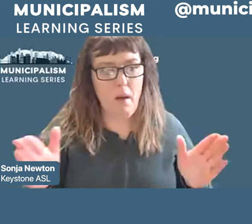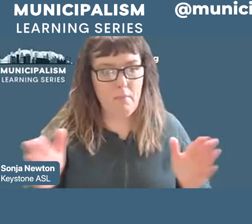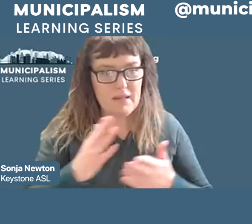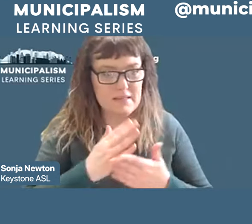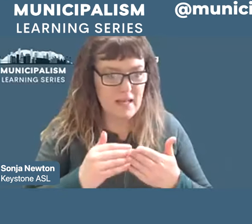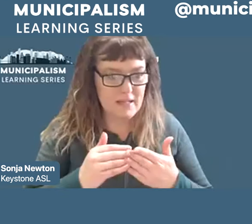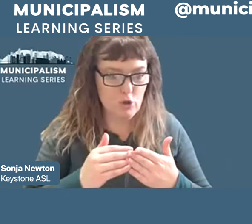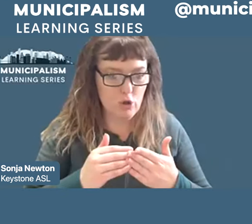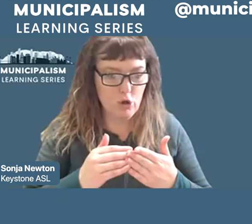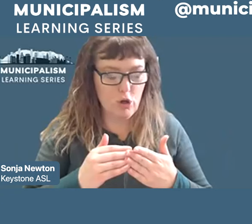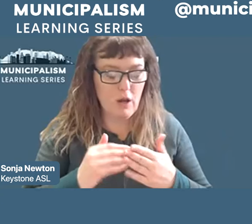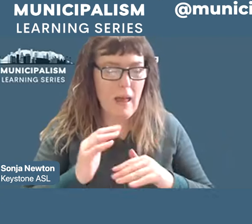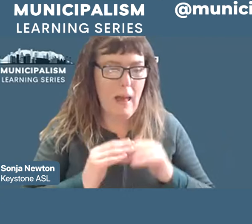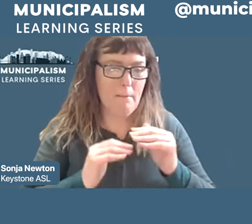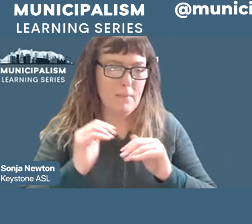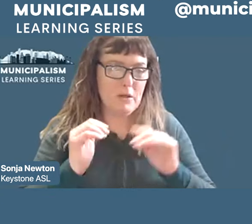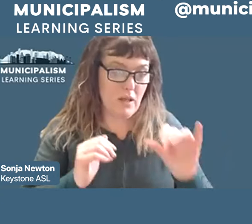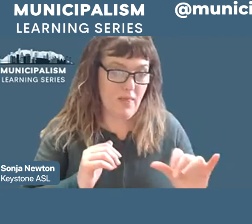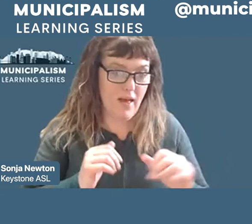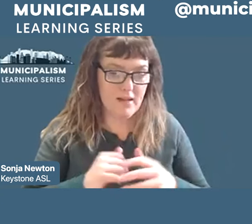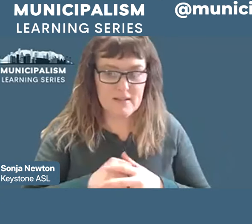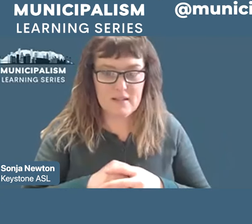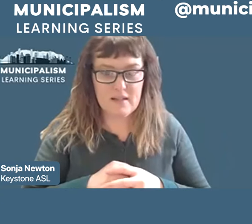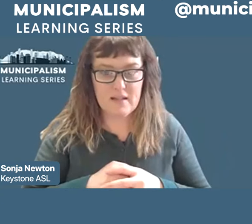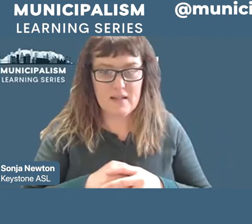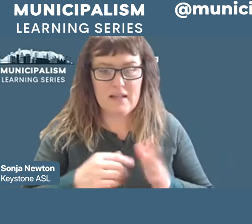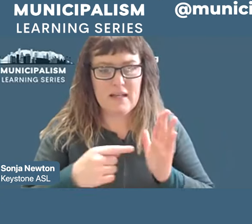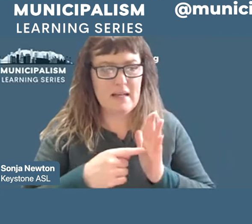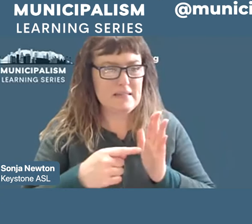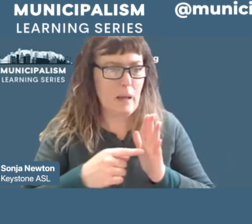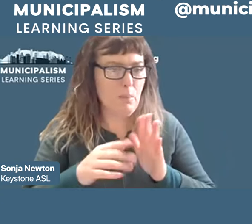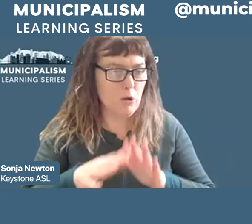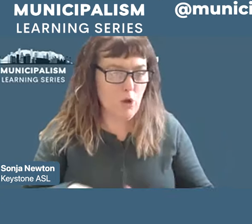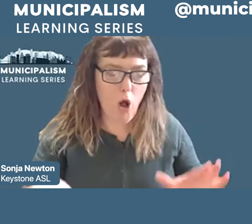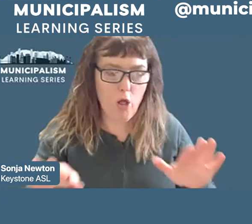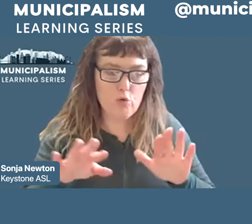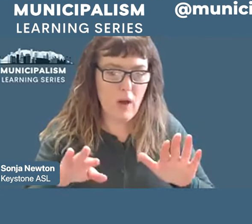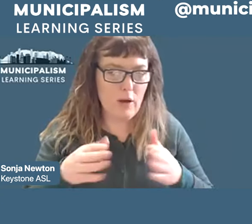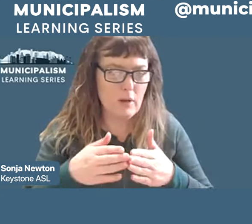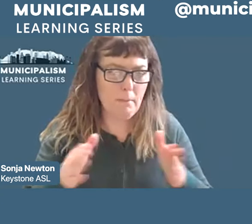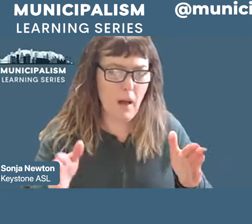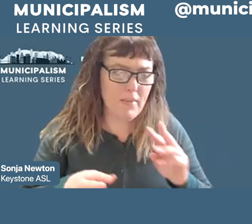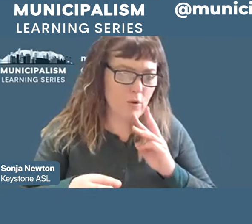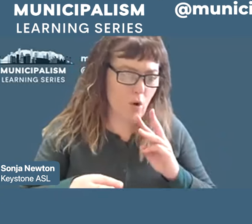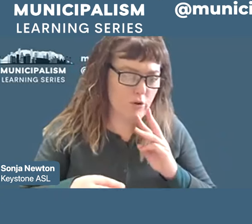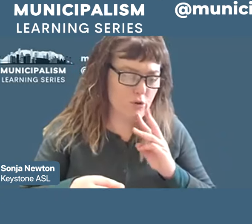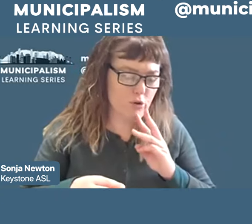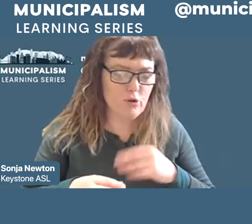The examples are all around us. Public water and sewerage, street repair and maintenance, garbage collection,